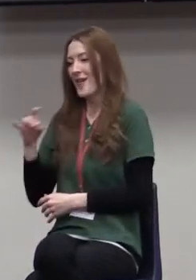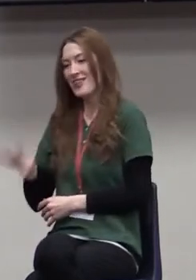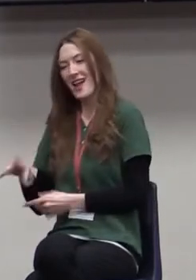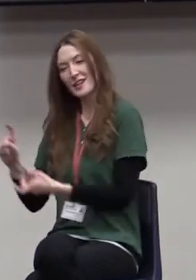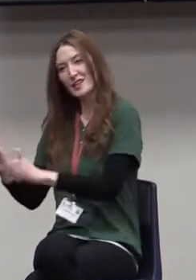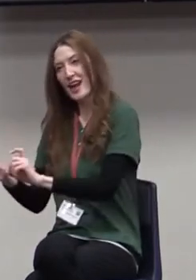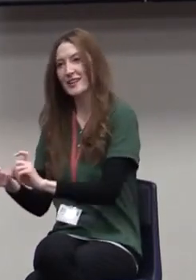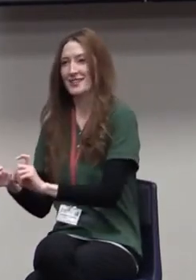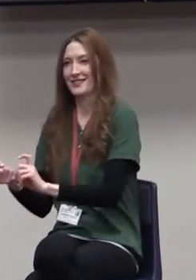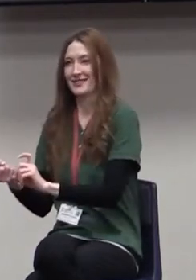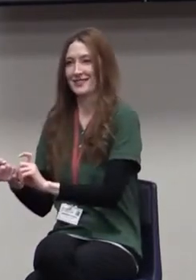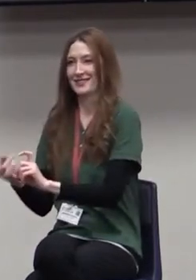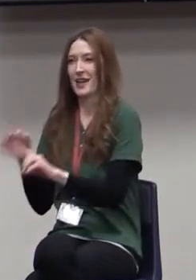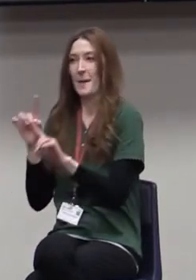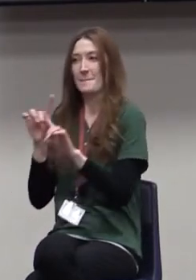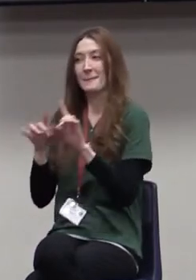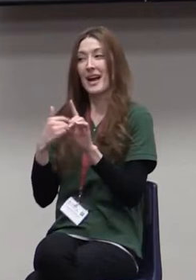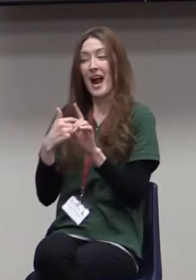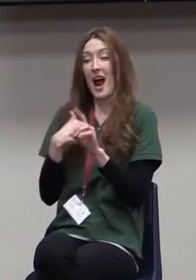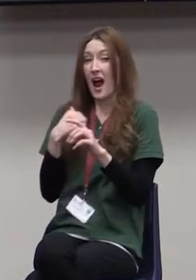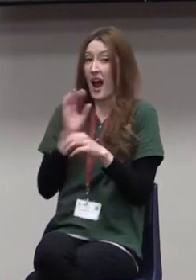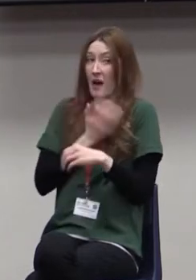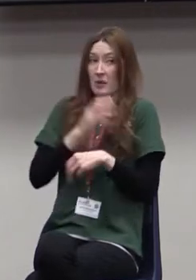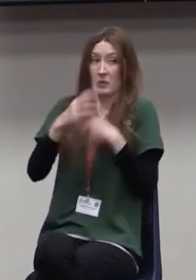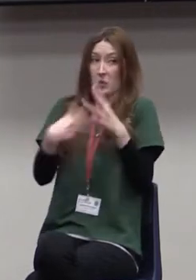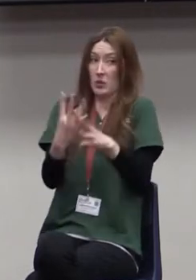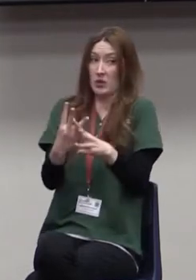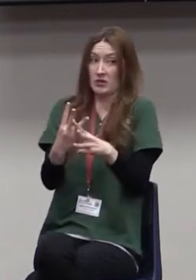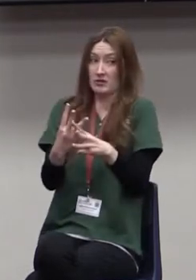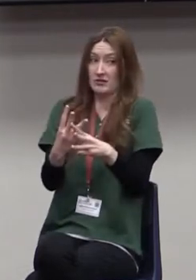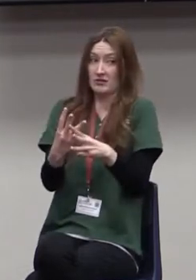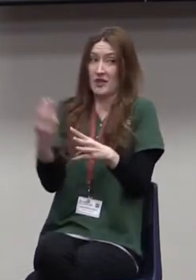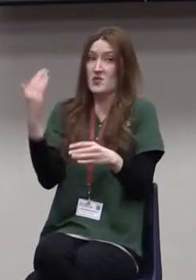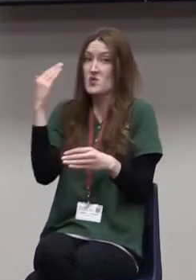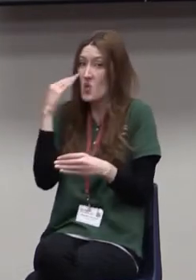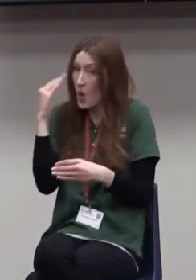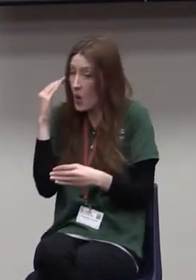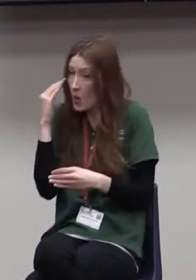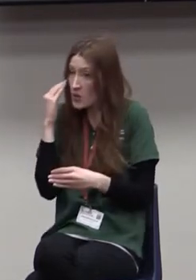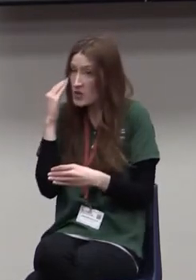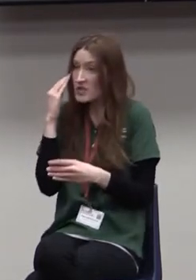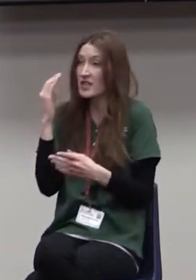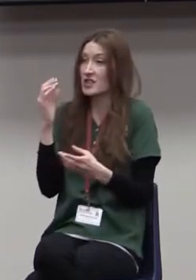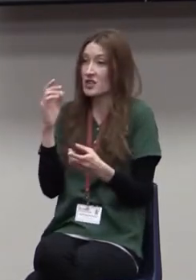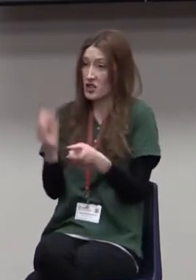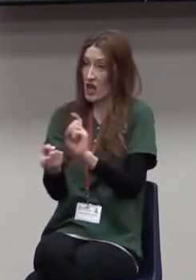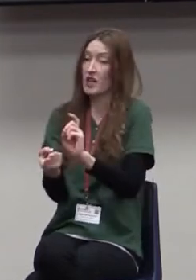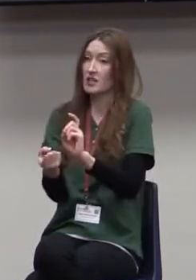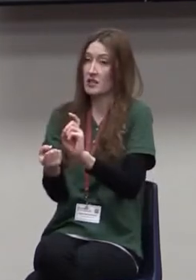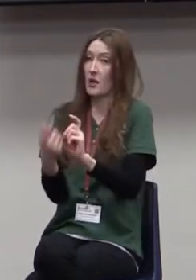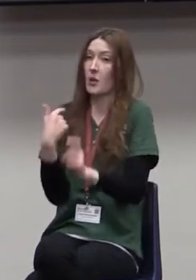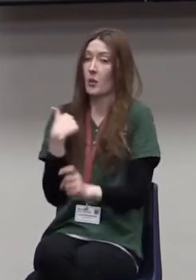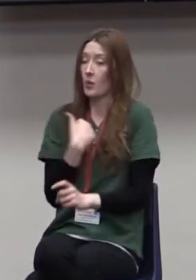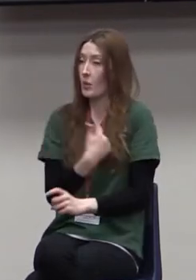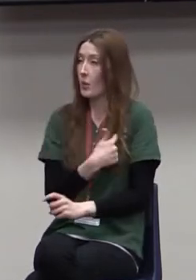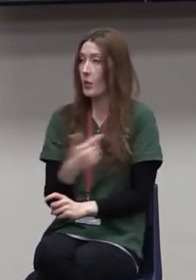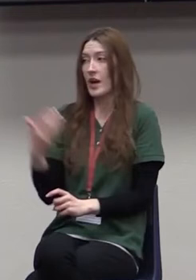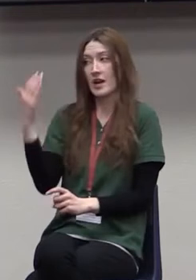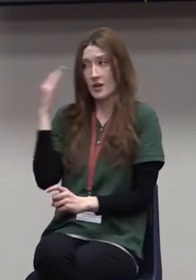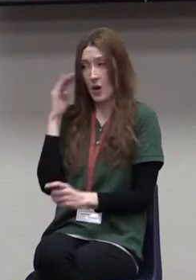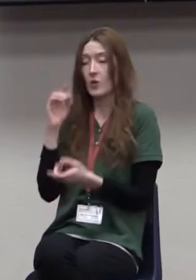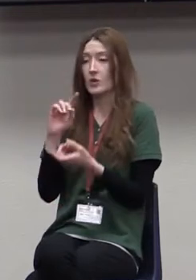But you know, our world knows nothing but change. In fact, if we're honest with ourselves, we know nothing but change.